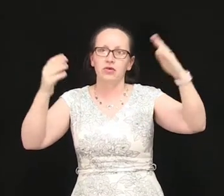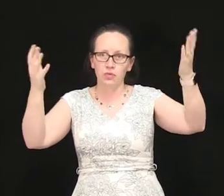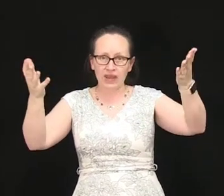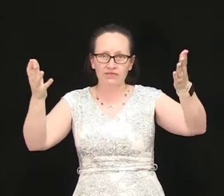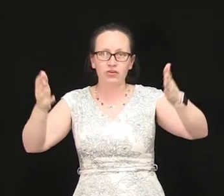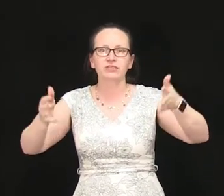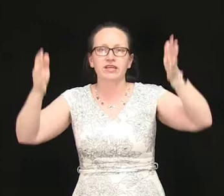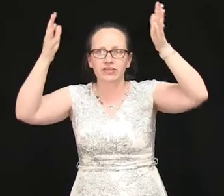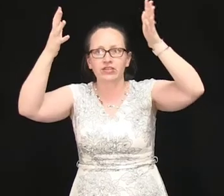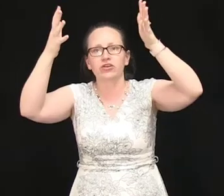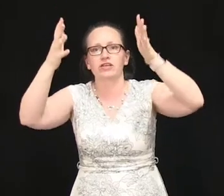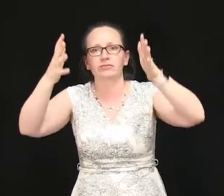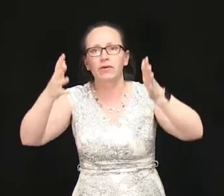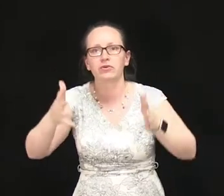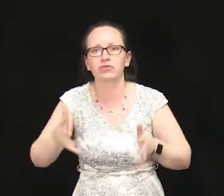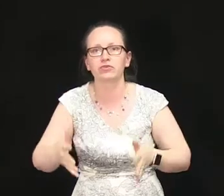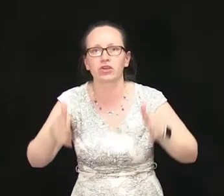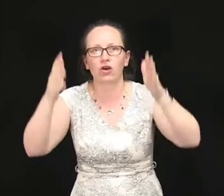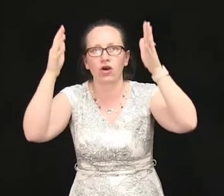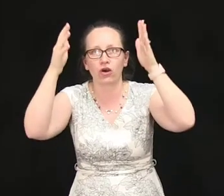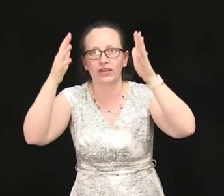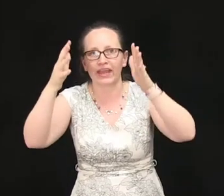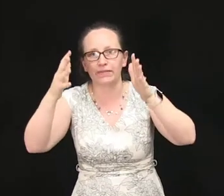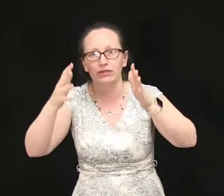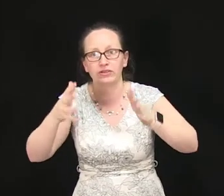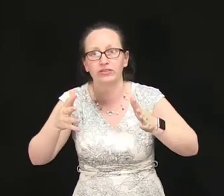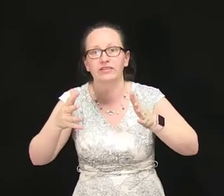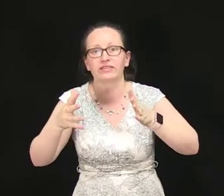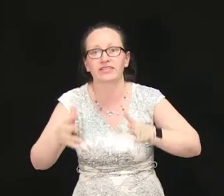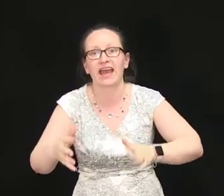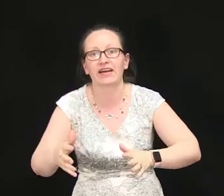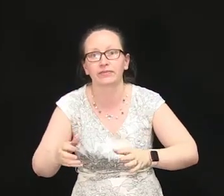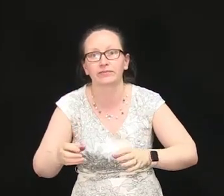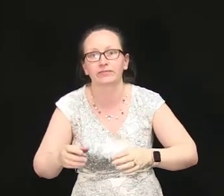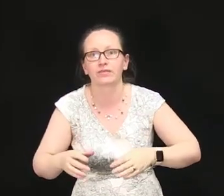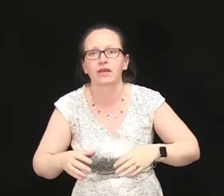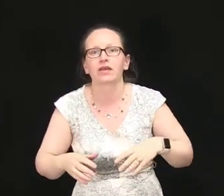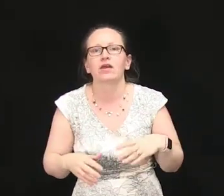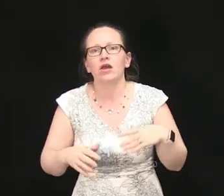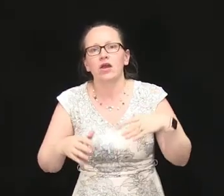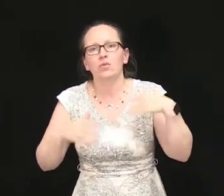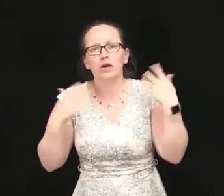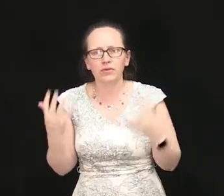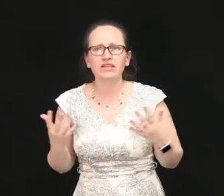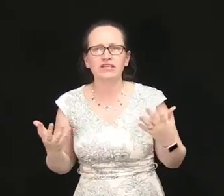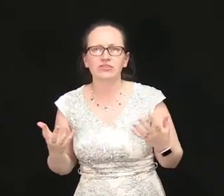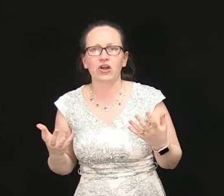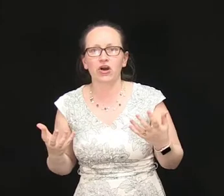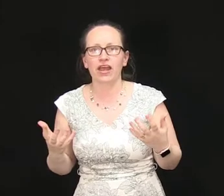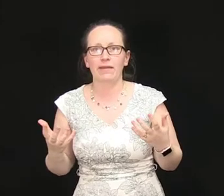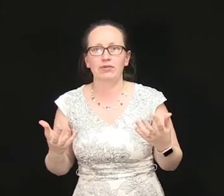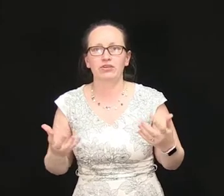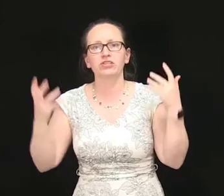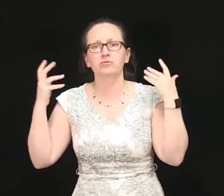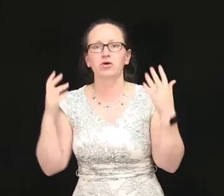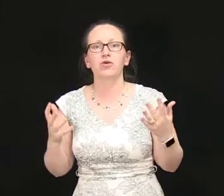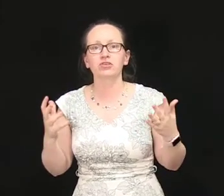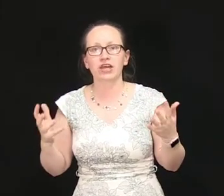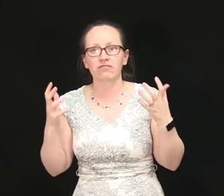the weight force as you know is what pulls the hot air balloon down. While we're considering hot air balloons we'll also have